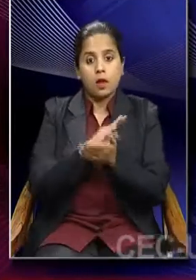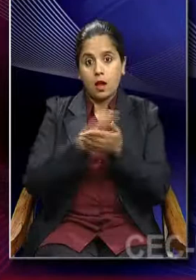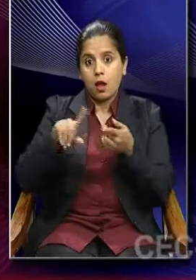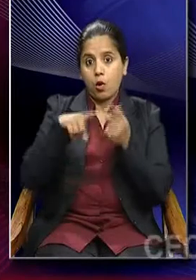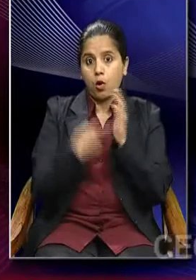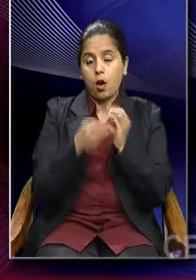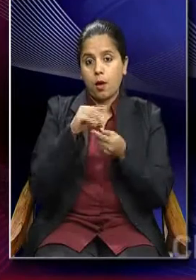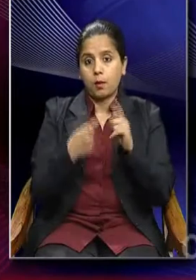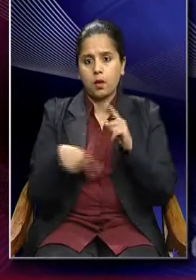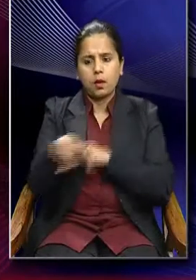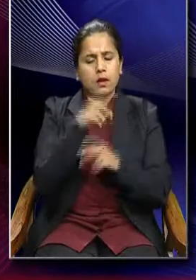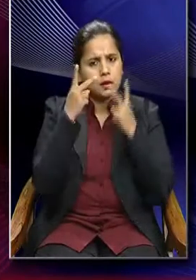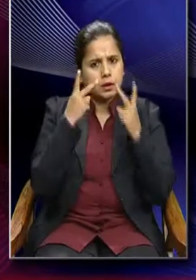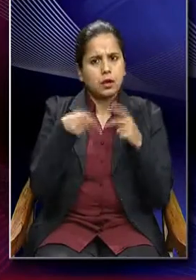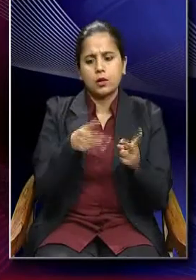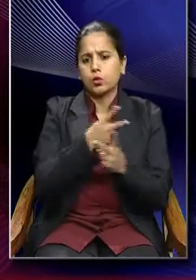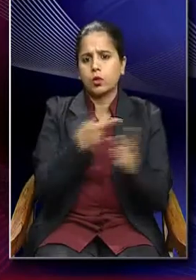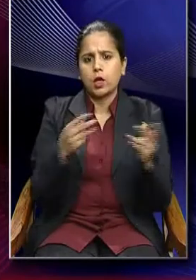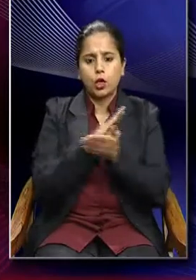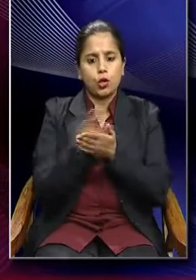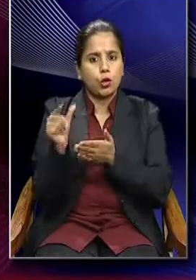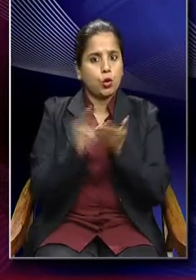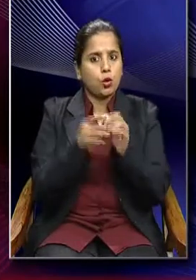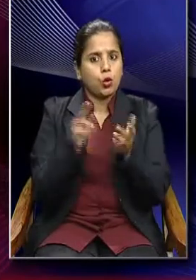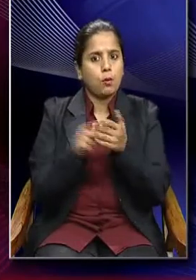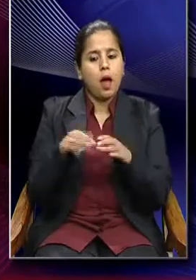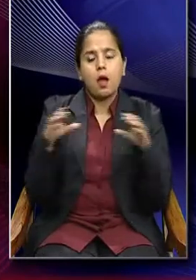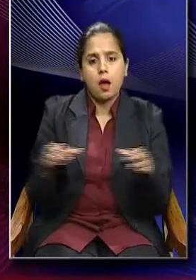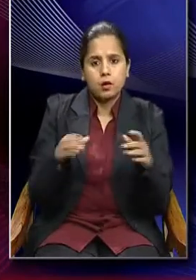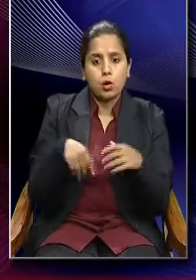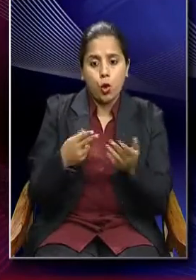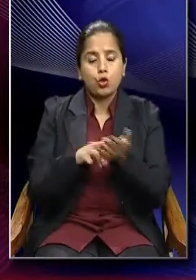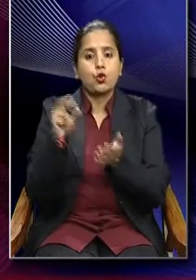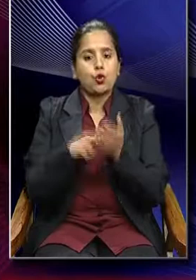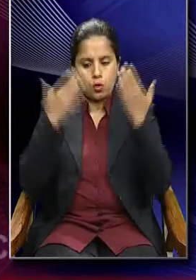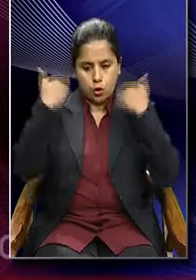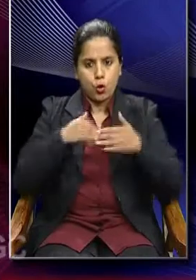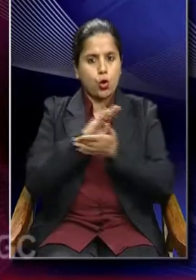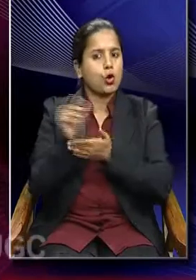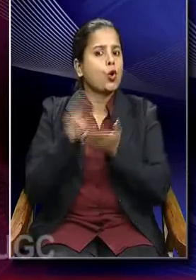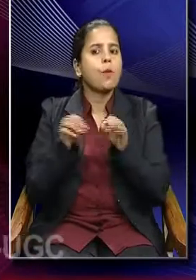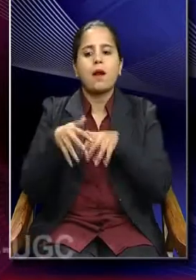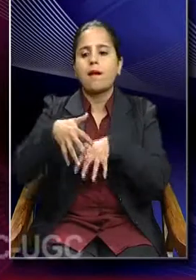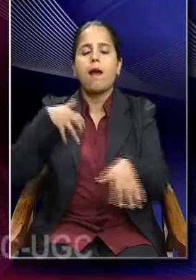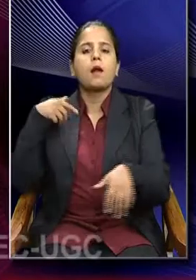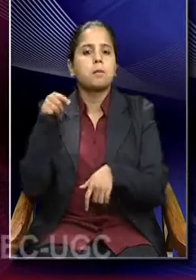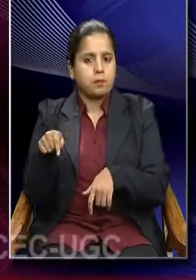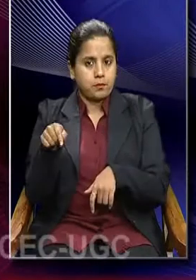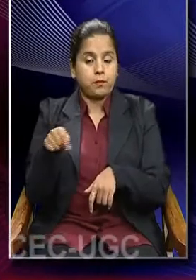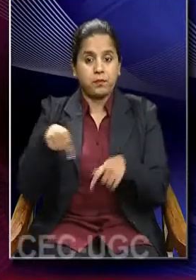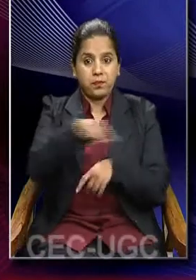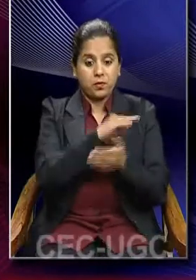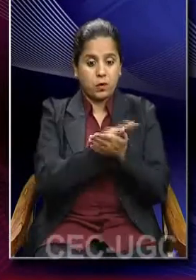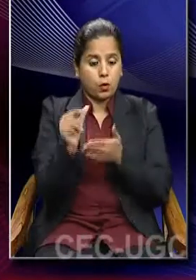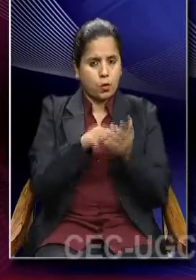distinguish human action from non-human animals? is that humans have the